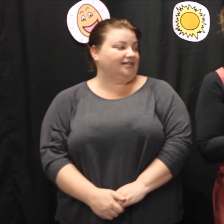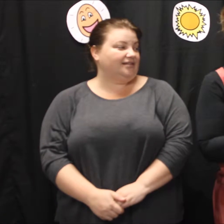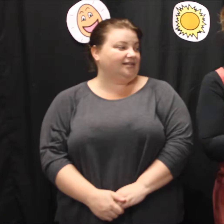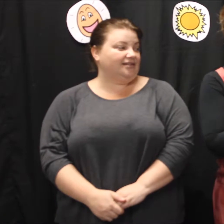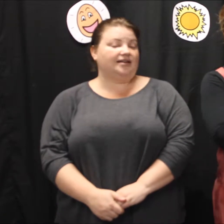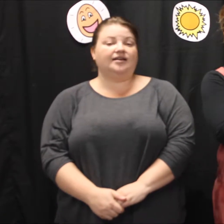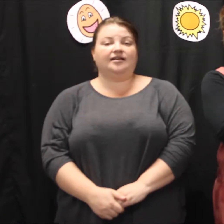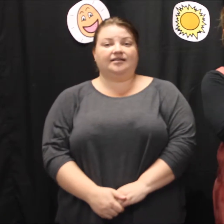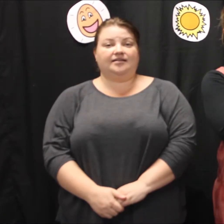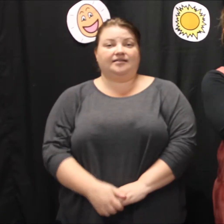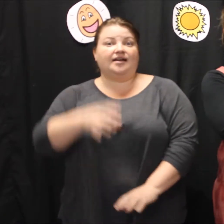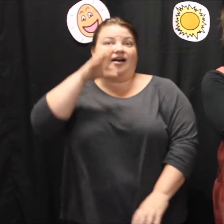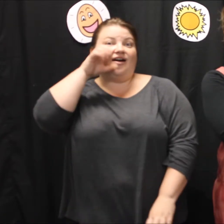Orange, bear.